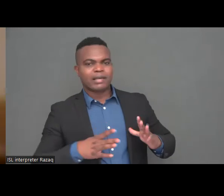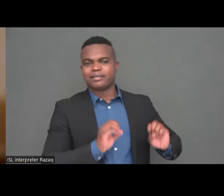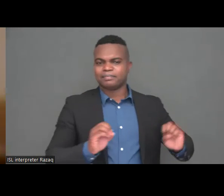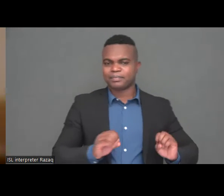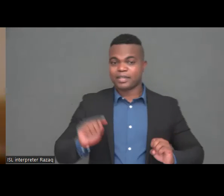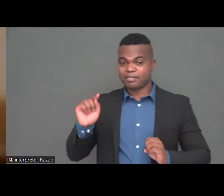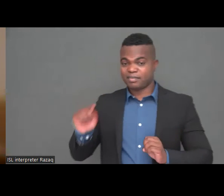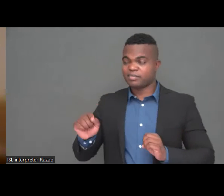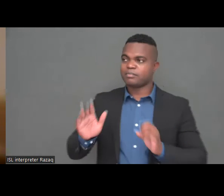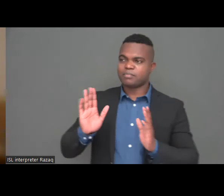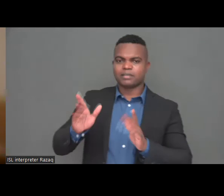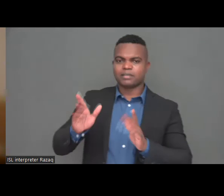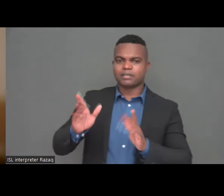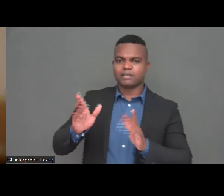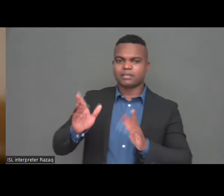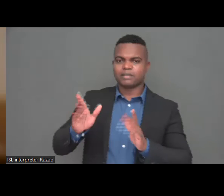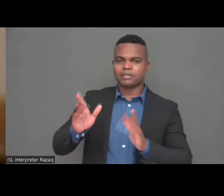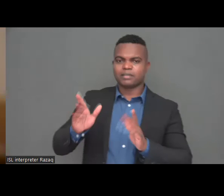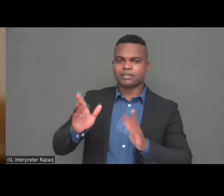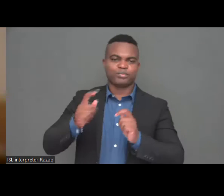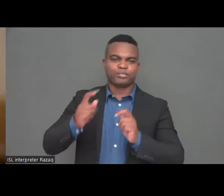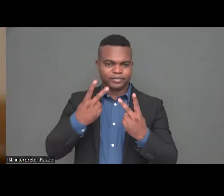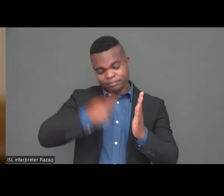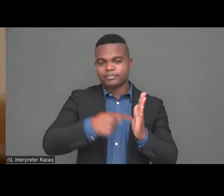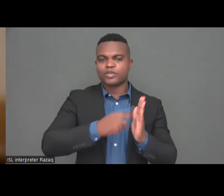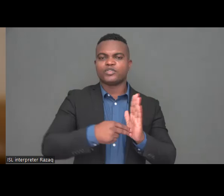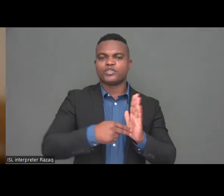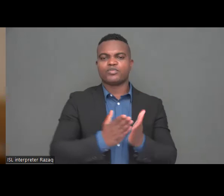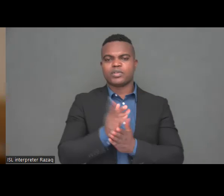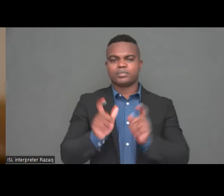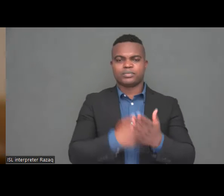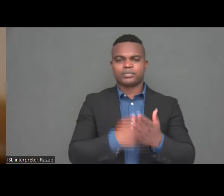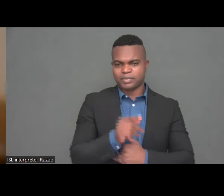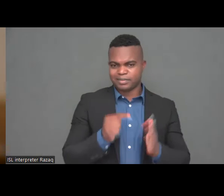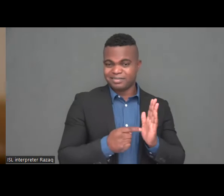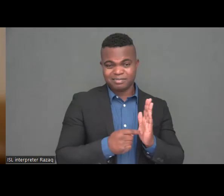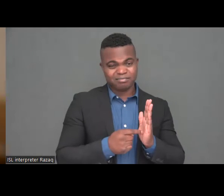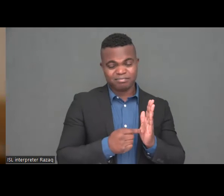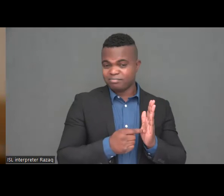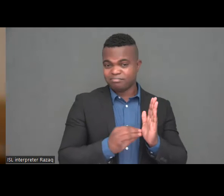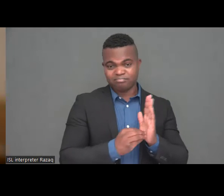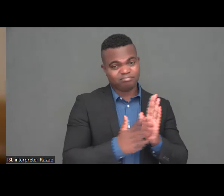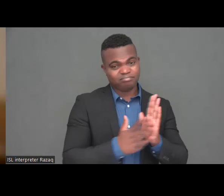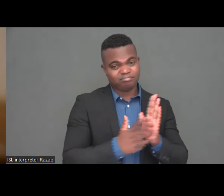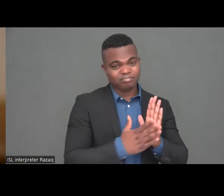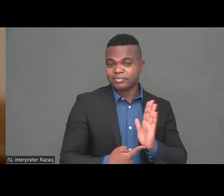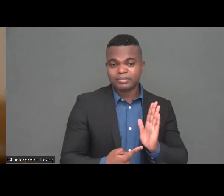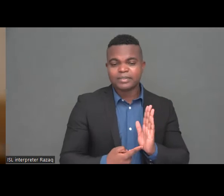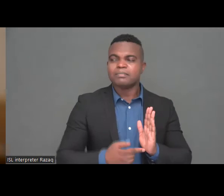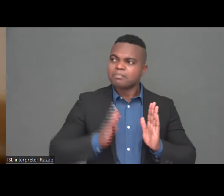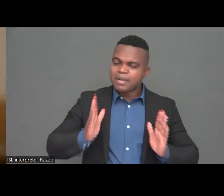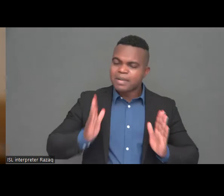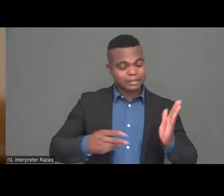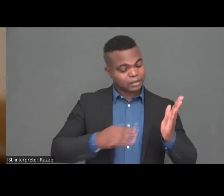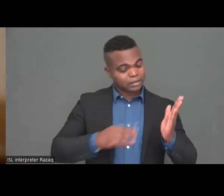make it much more practical to make our shelters accessible without stairs and to organize